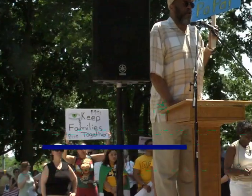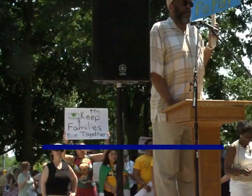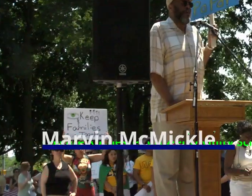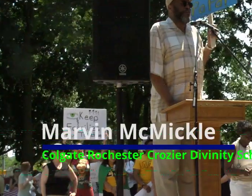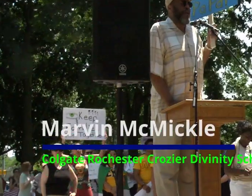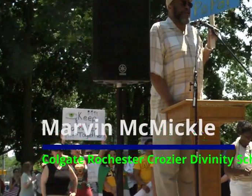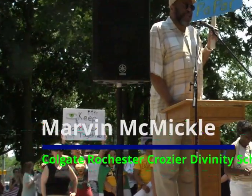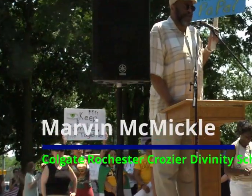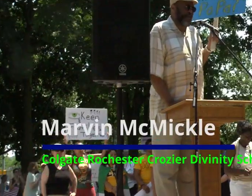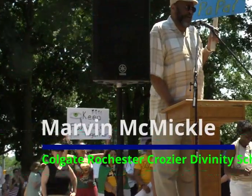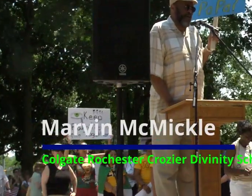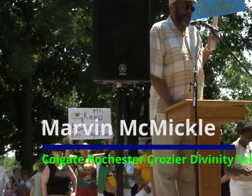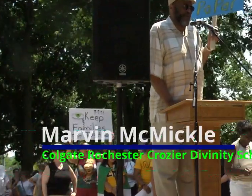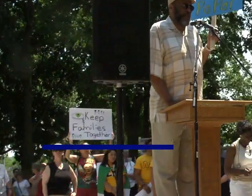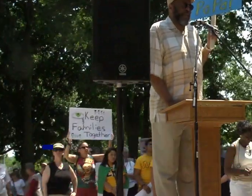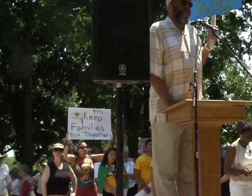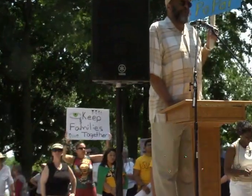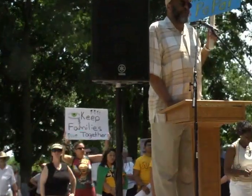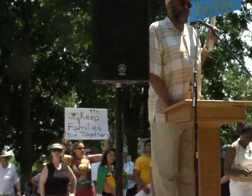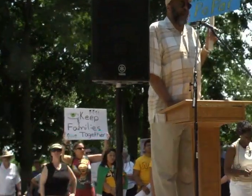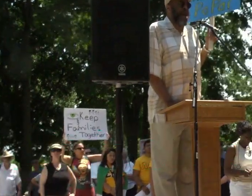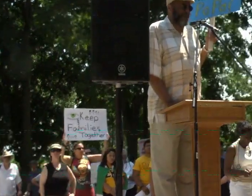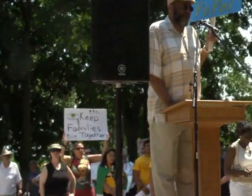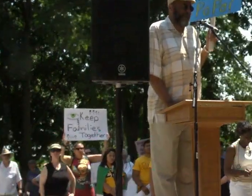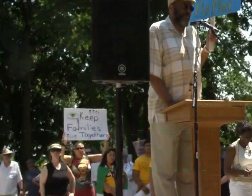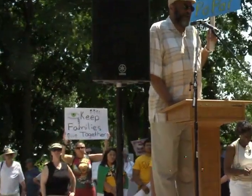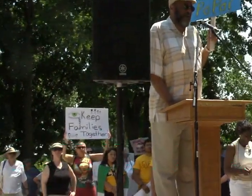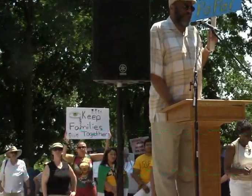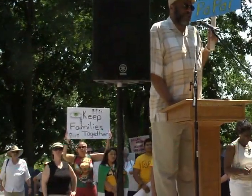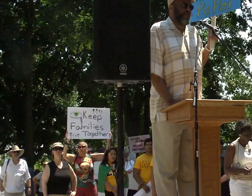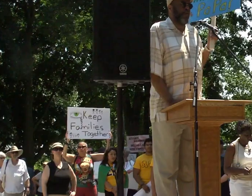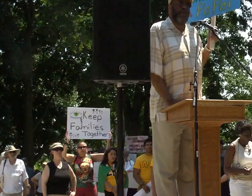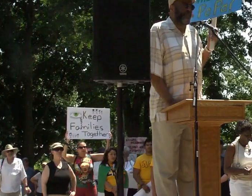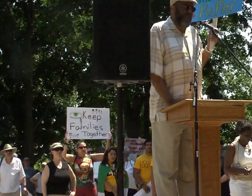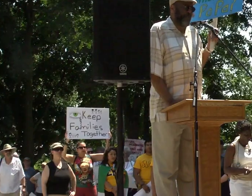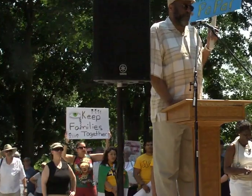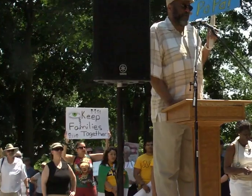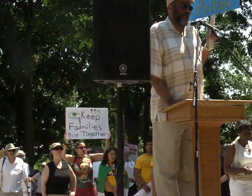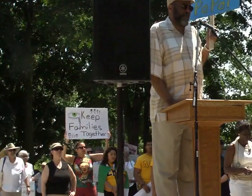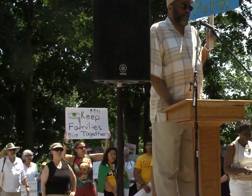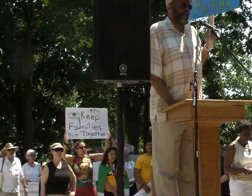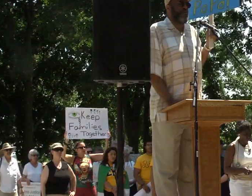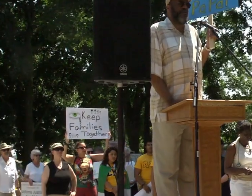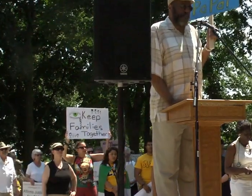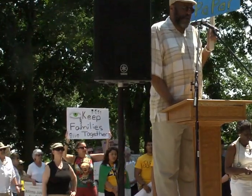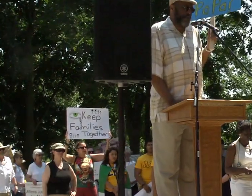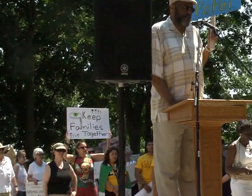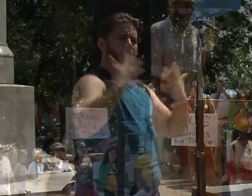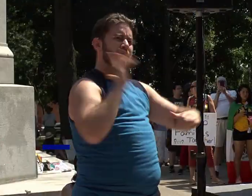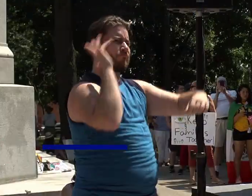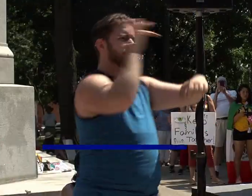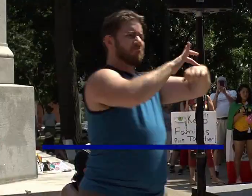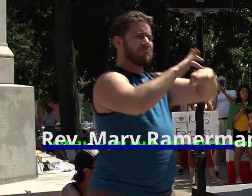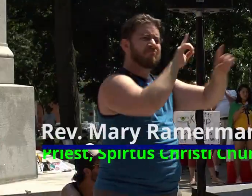The only thing needed for evil to triumph is for good people to do nothing.